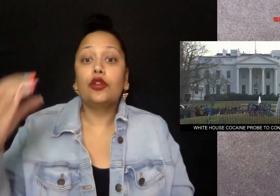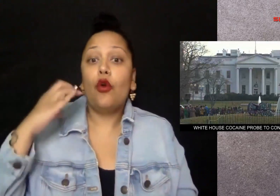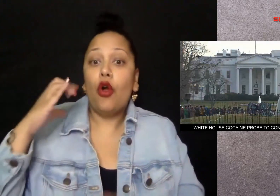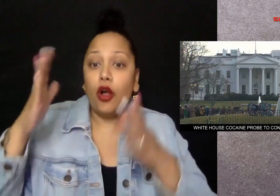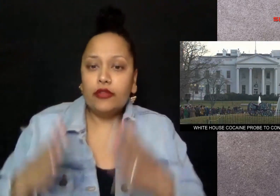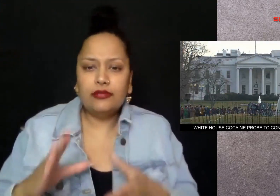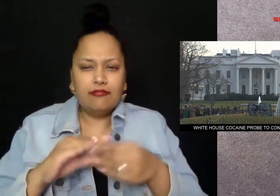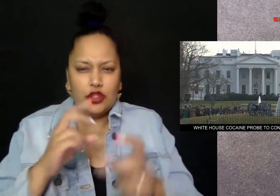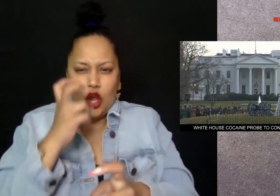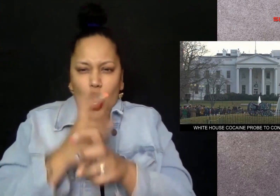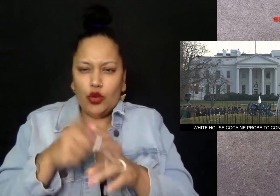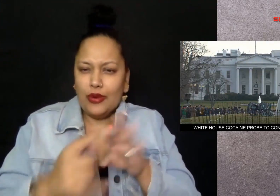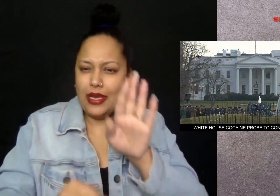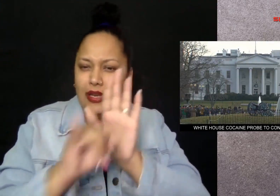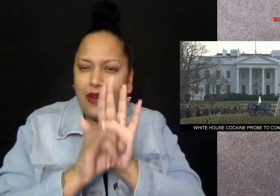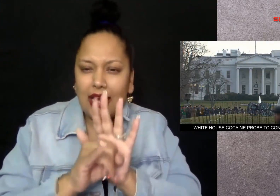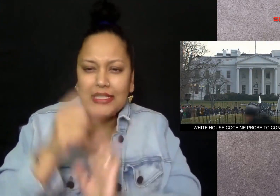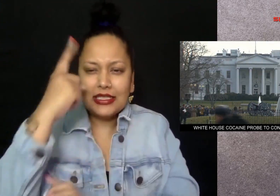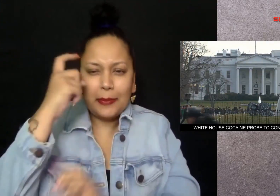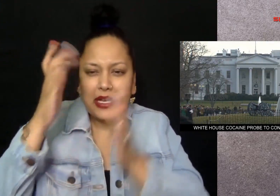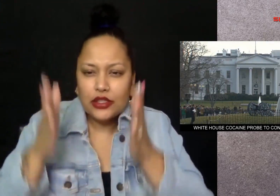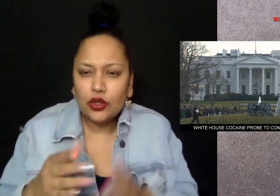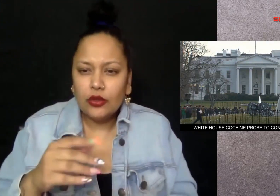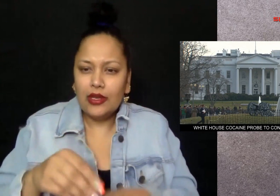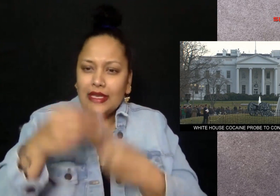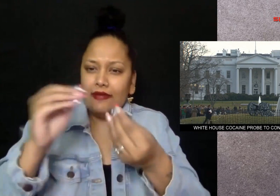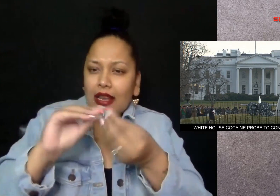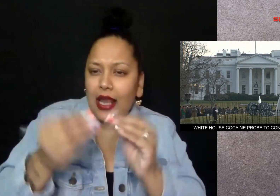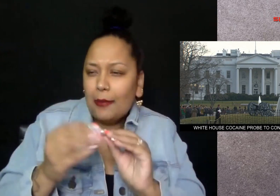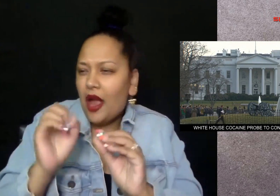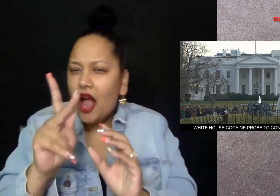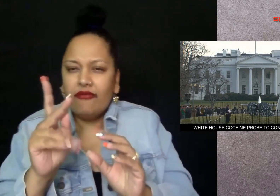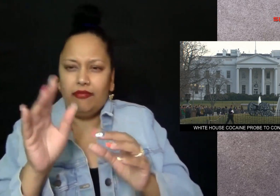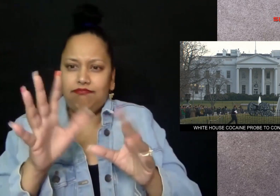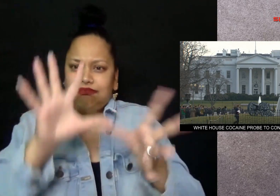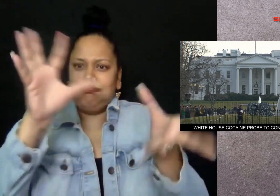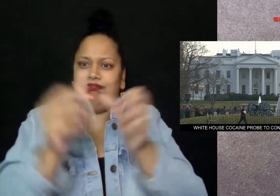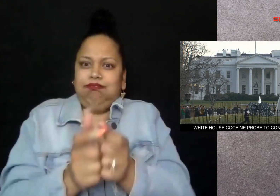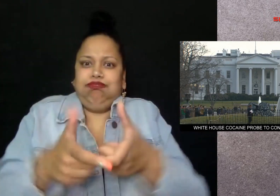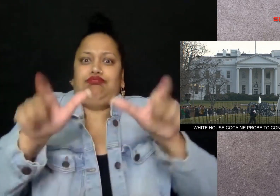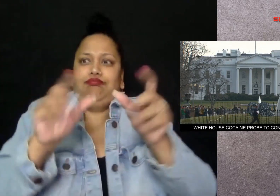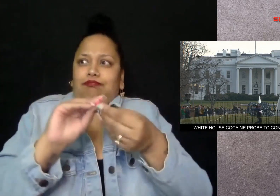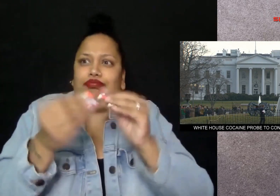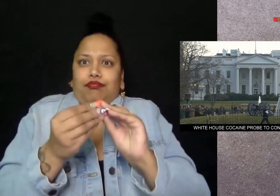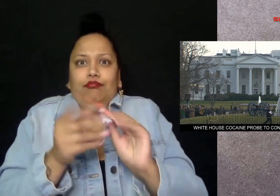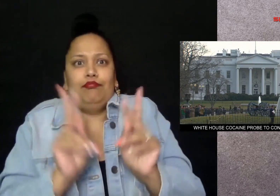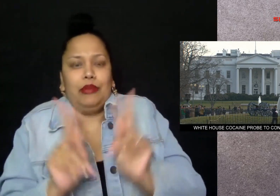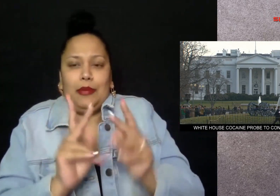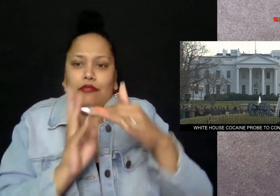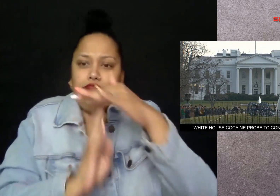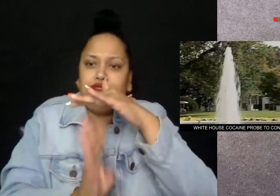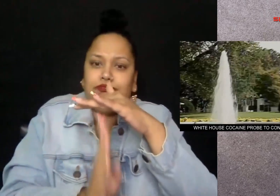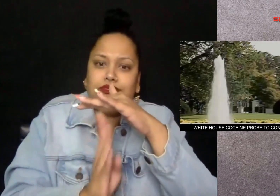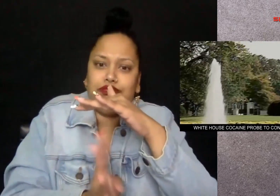officials say it may be hard to identify a suspect given the number of people who pass through that area